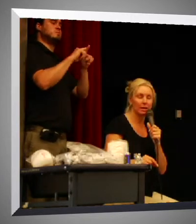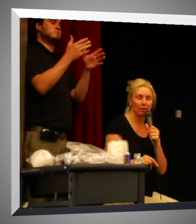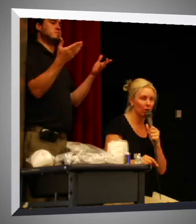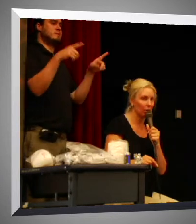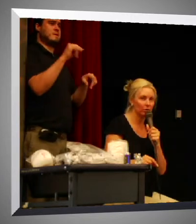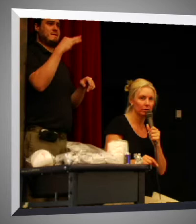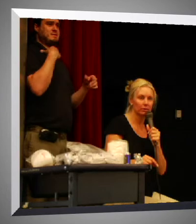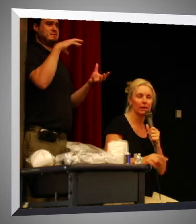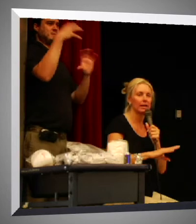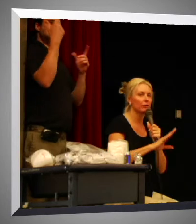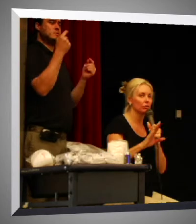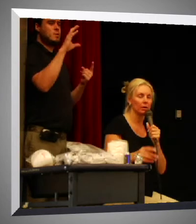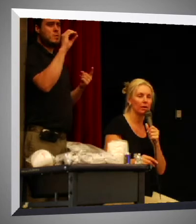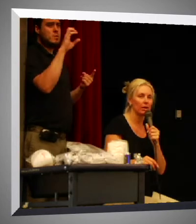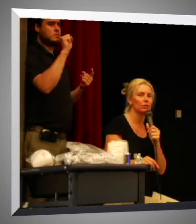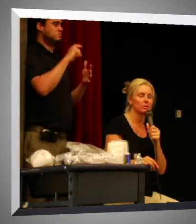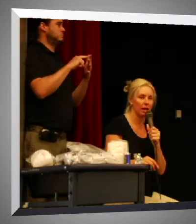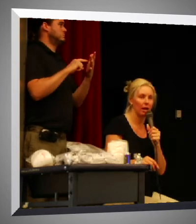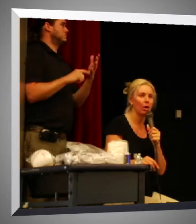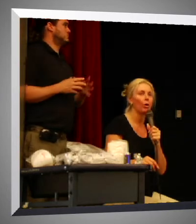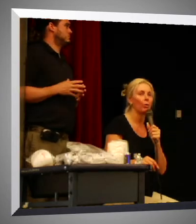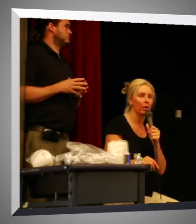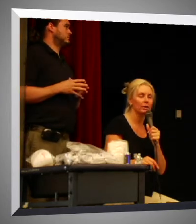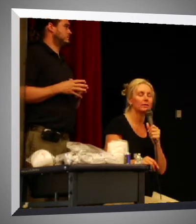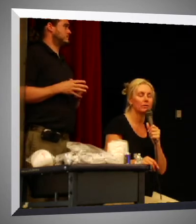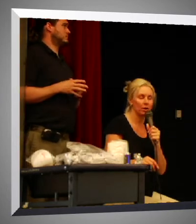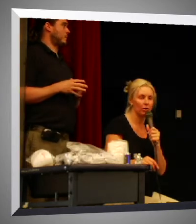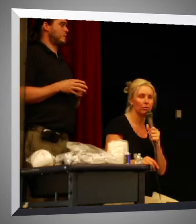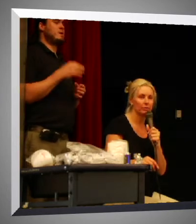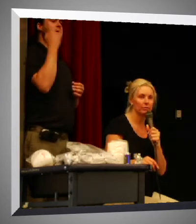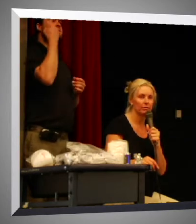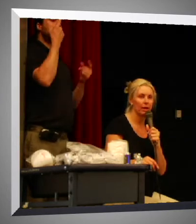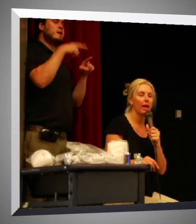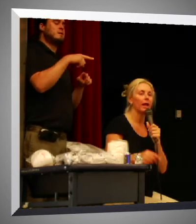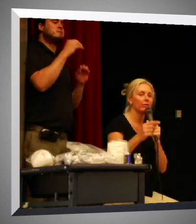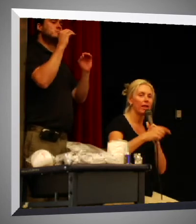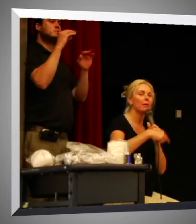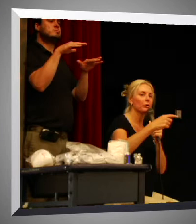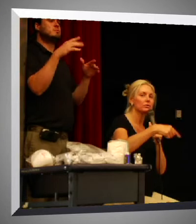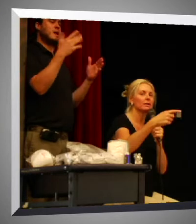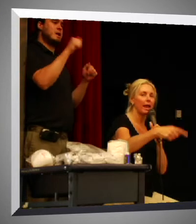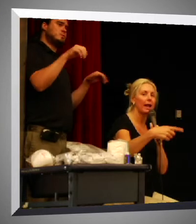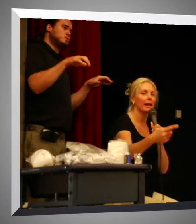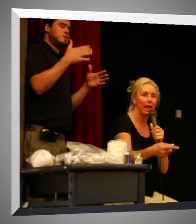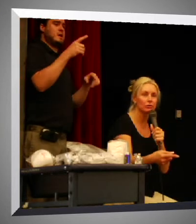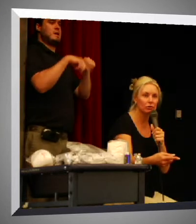say the code, they never do it. They just say, what is the code? If that person can't answer